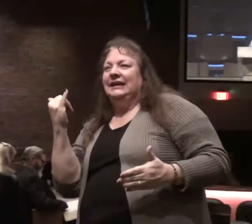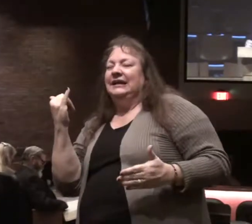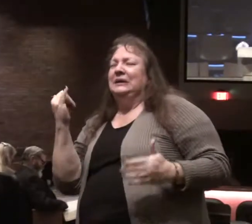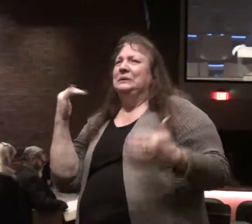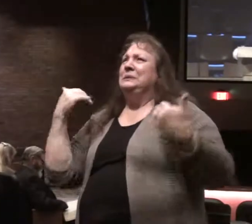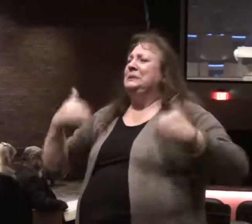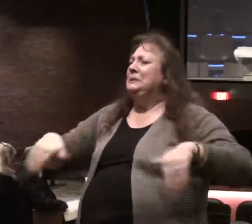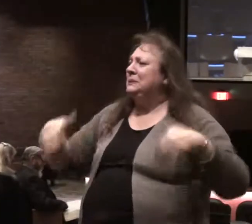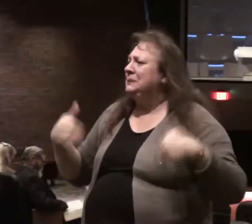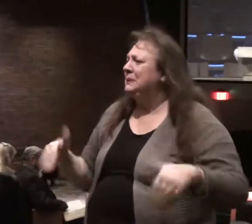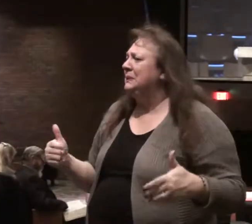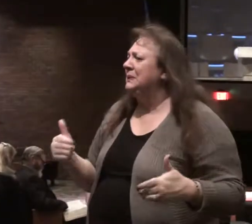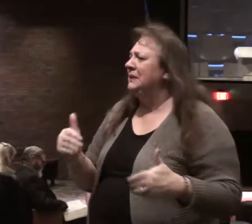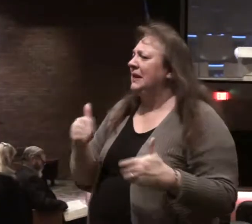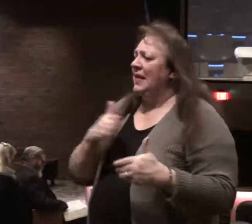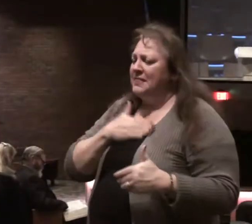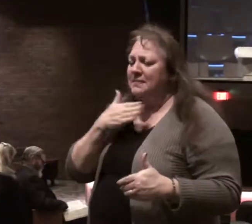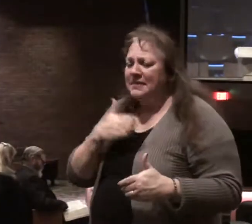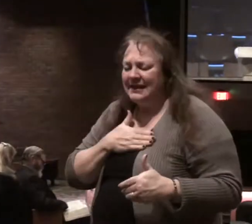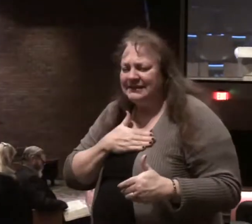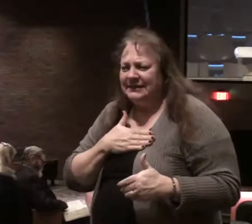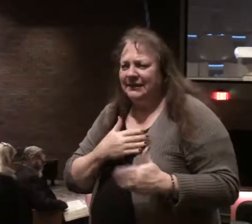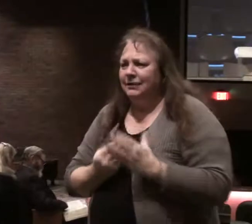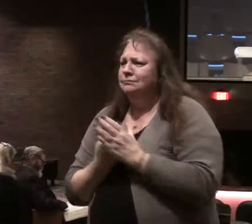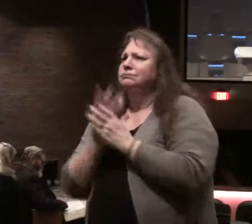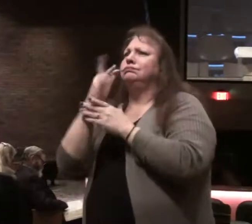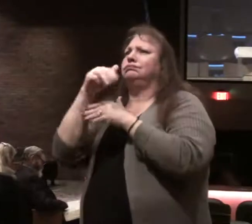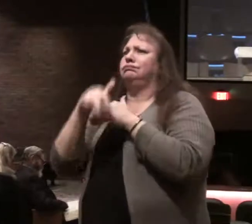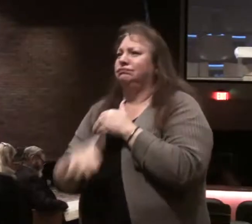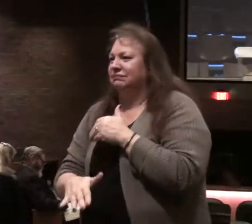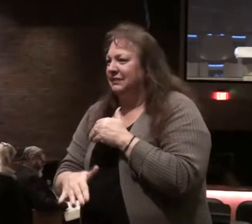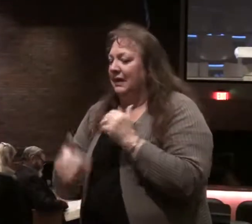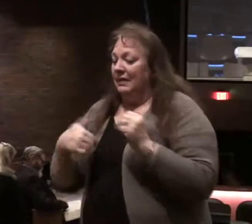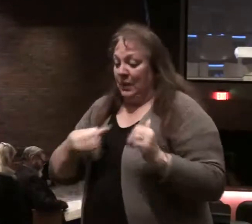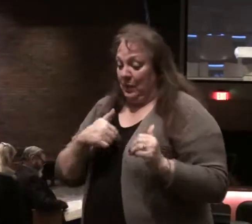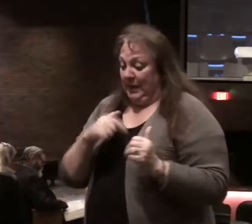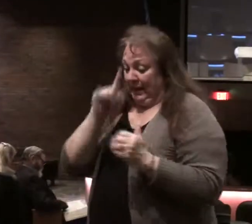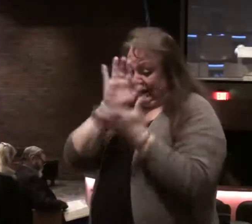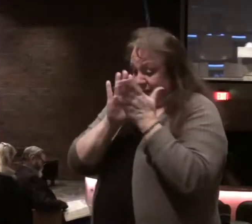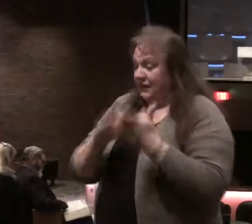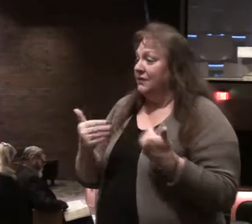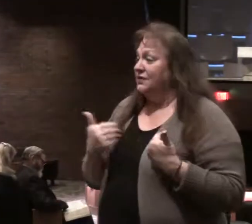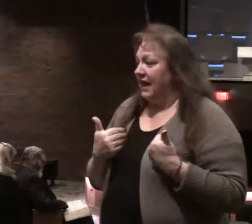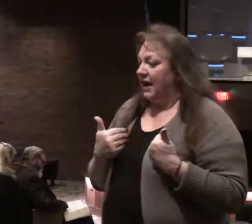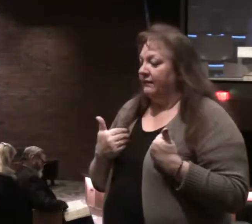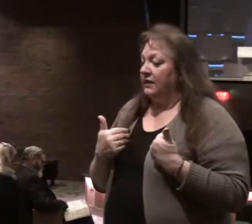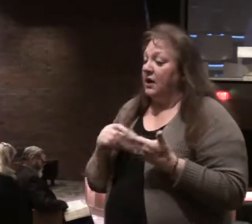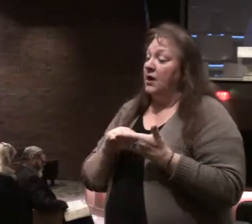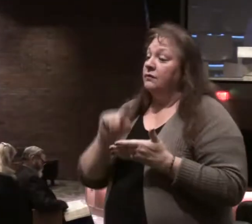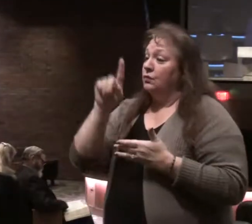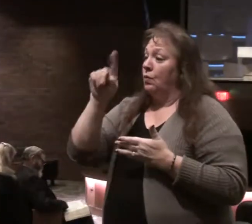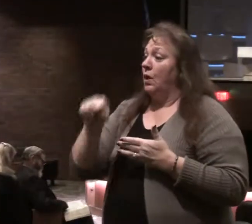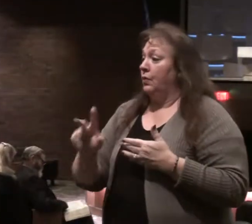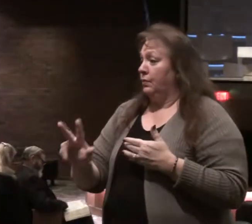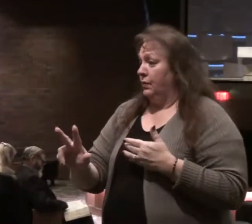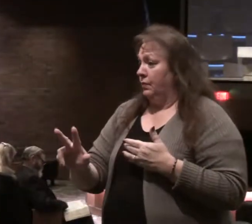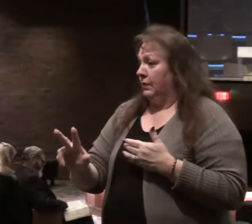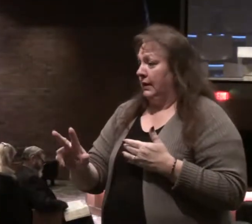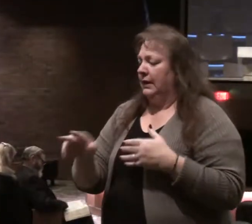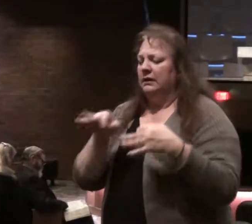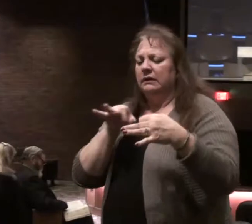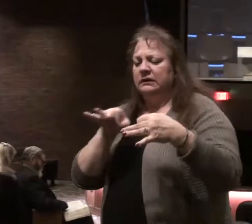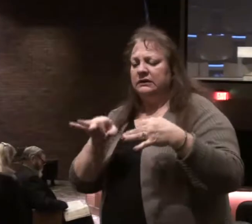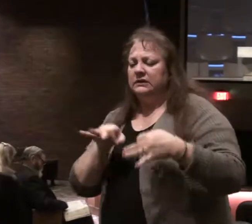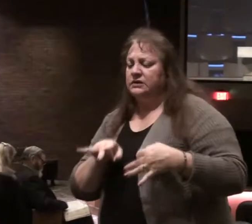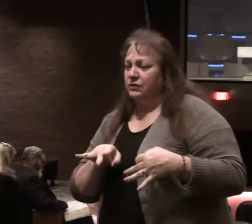of the blessing, the happiness of the believer, as we'll see. Now, verse 1 through 3, give a description